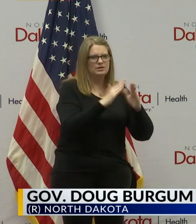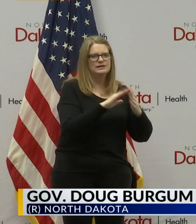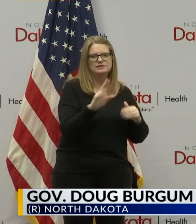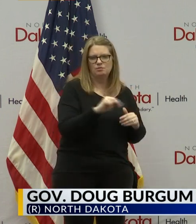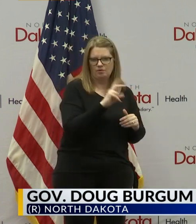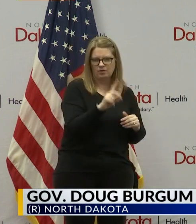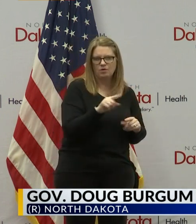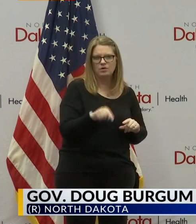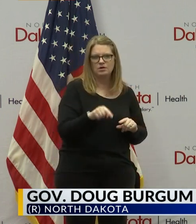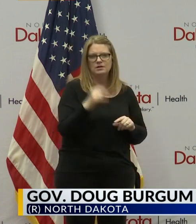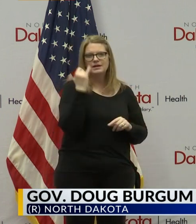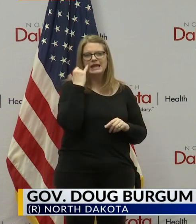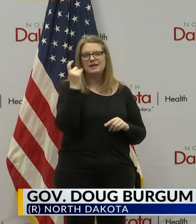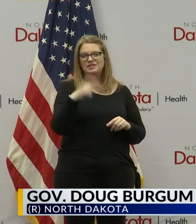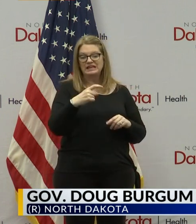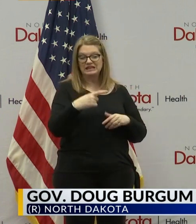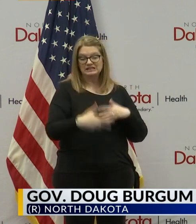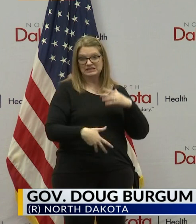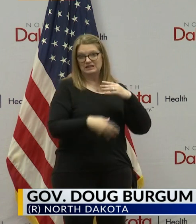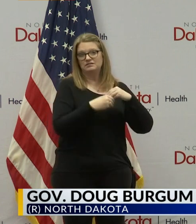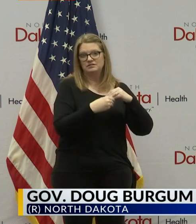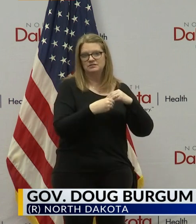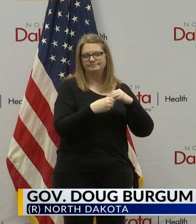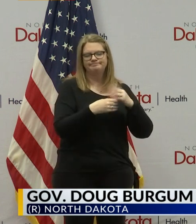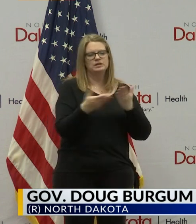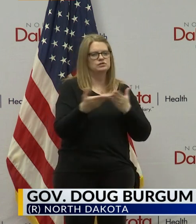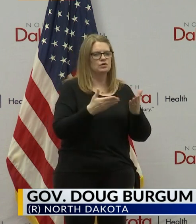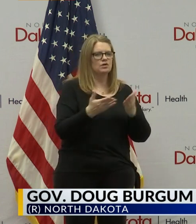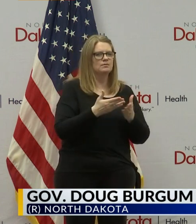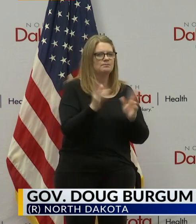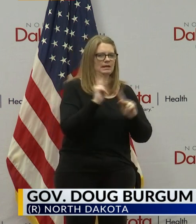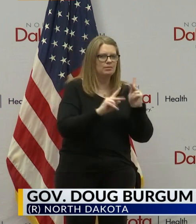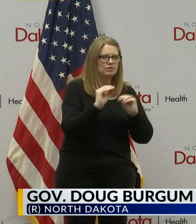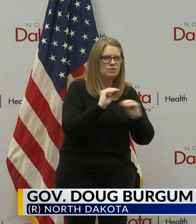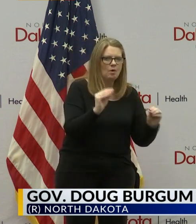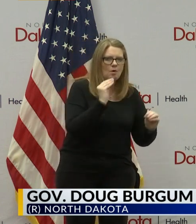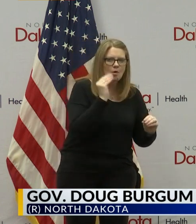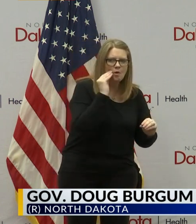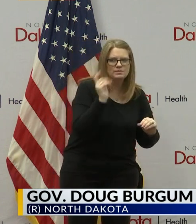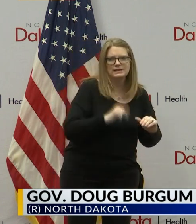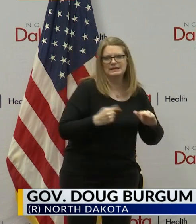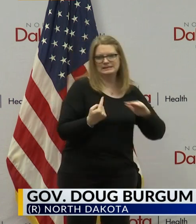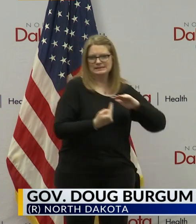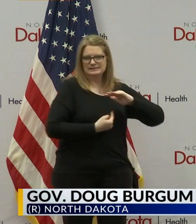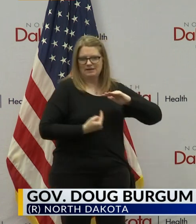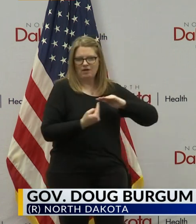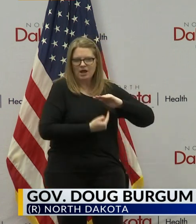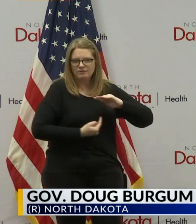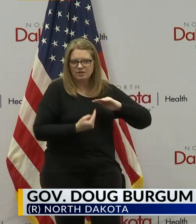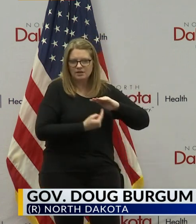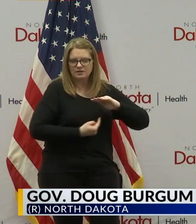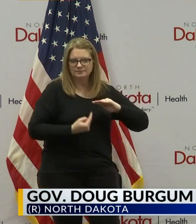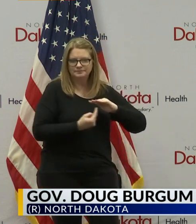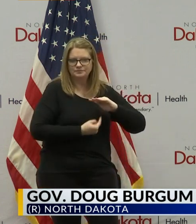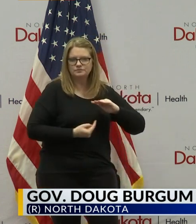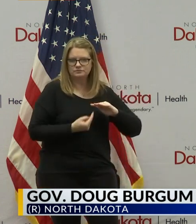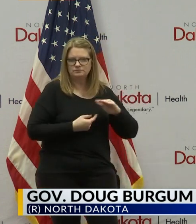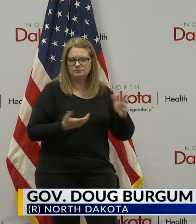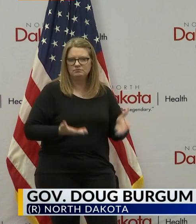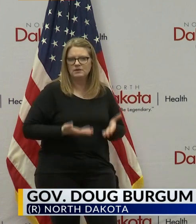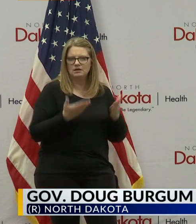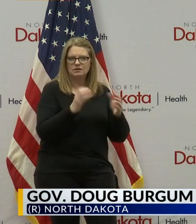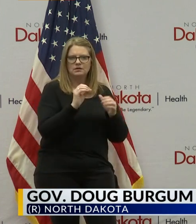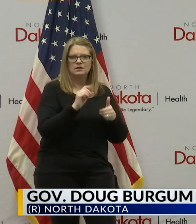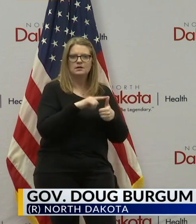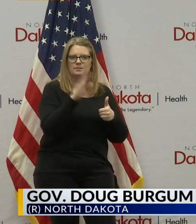And if needs grow, the program can be expanded to serve homeless individuals who need to self-isolate. And we're offering this opportunity